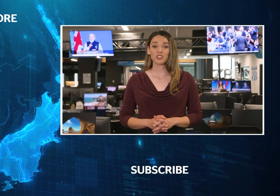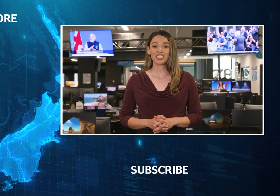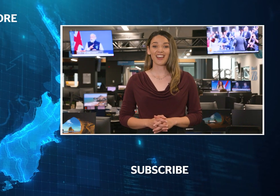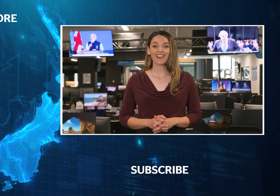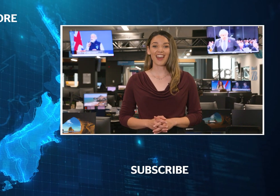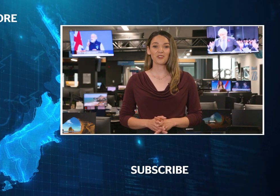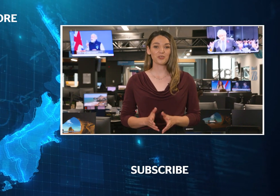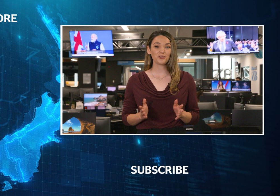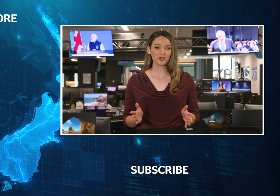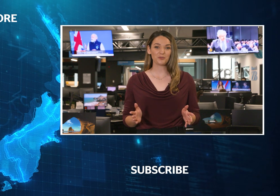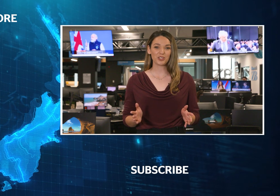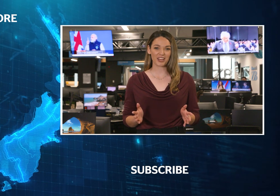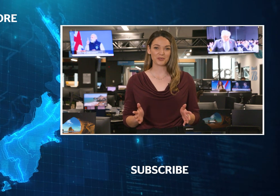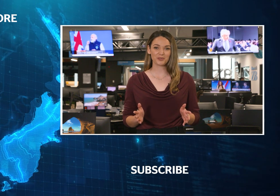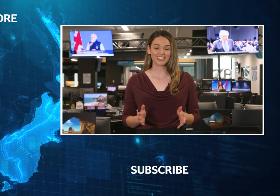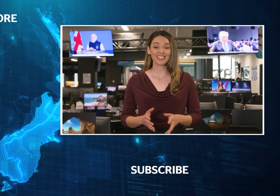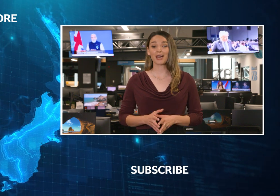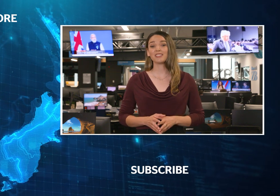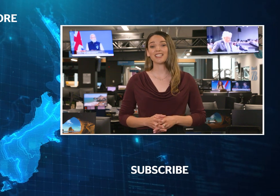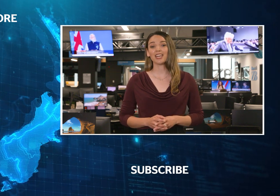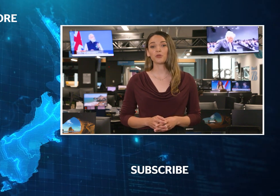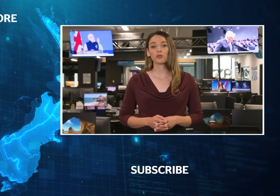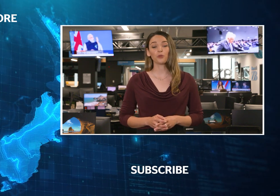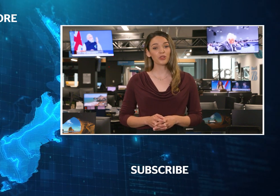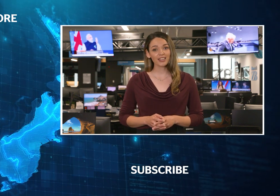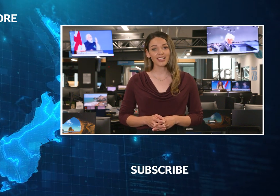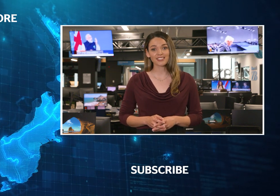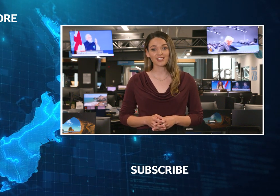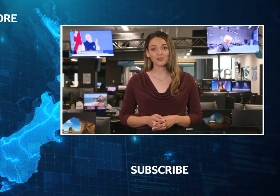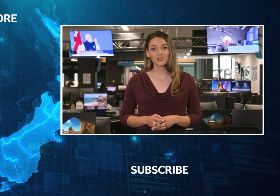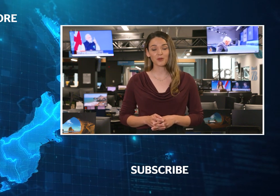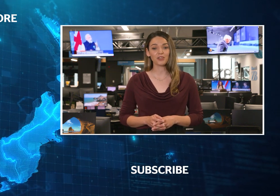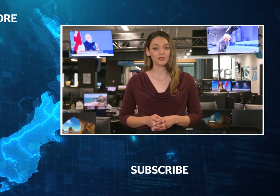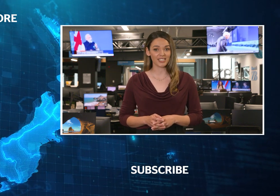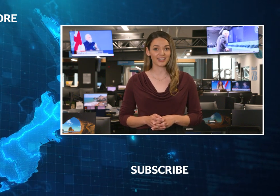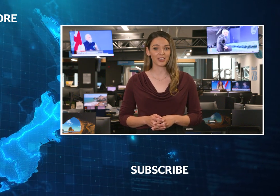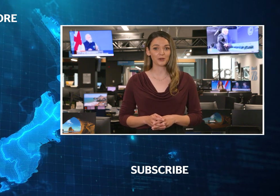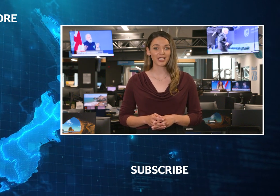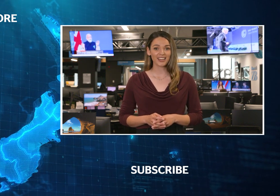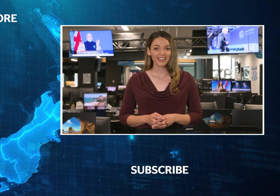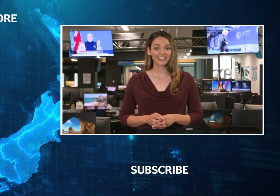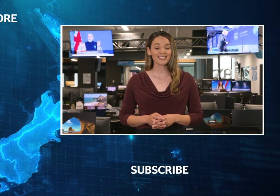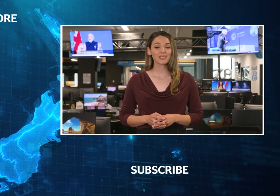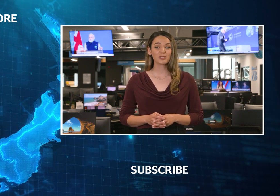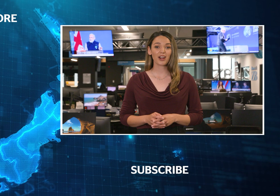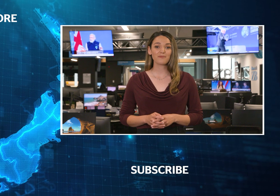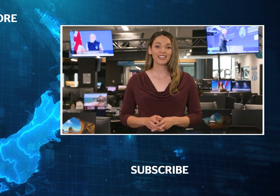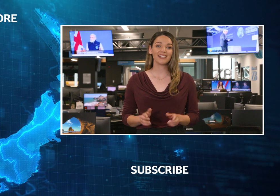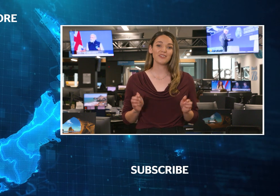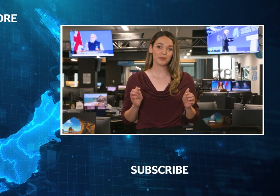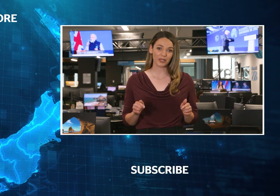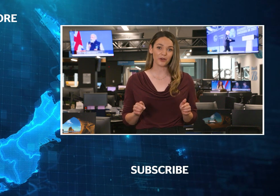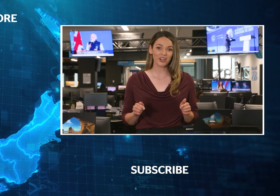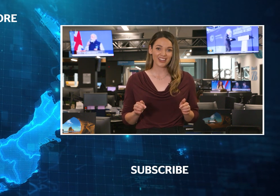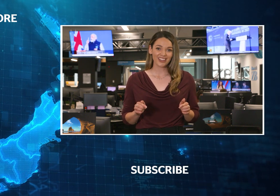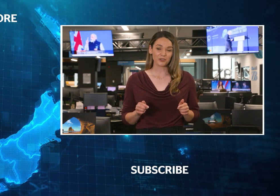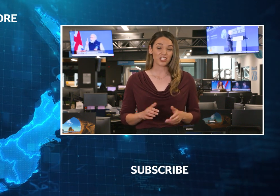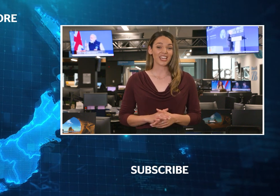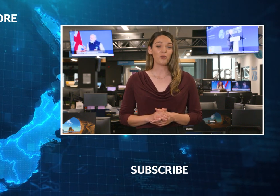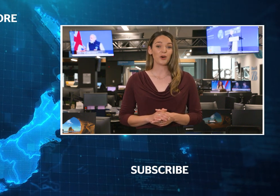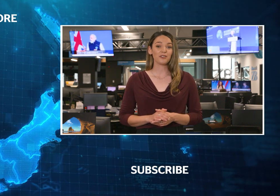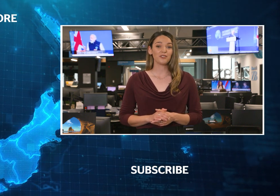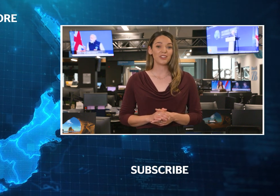Thanks for checking out our YouTube channel. To stay up to date with all the latest news from the New Zealand Herald, click the subscribe button below.